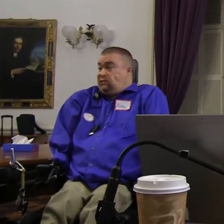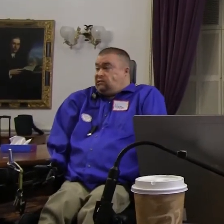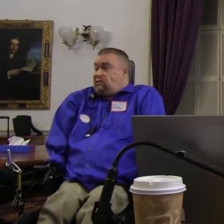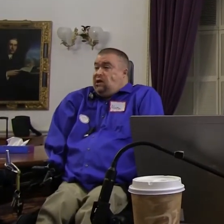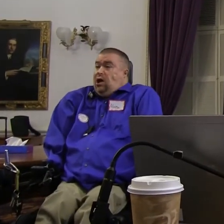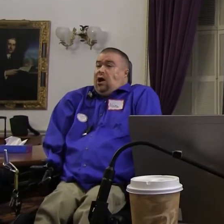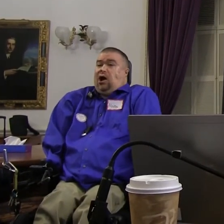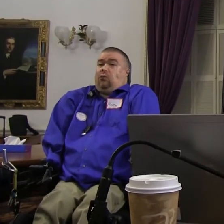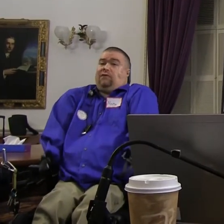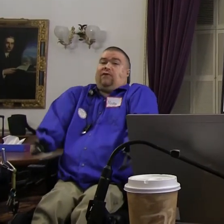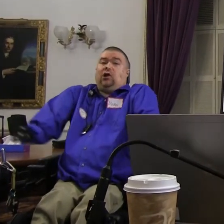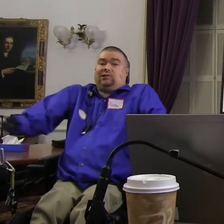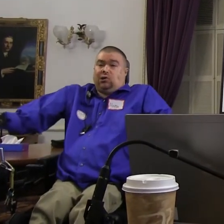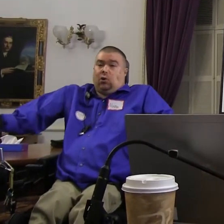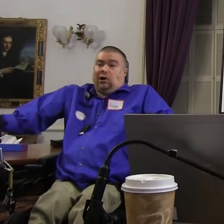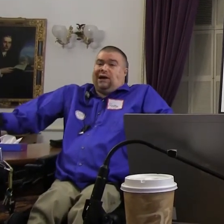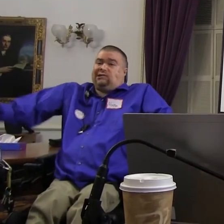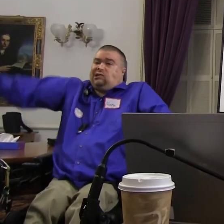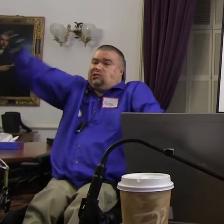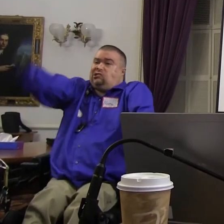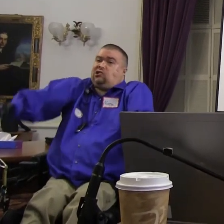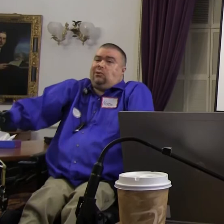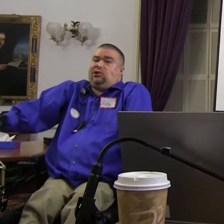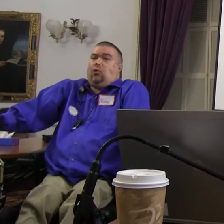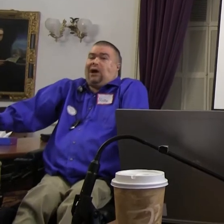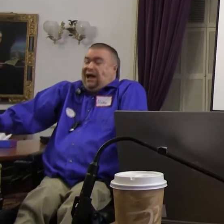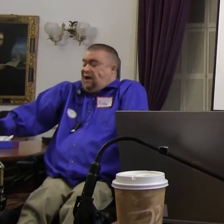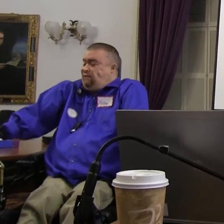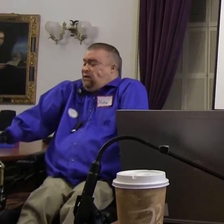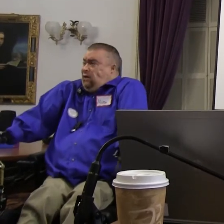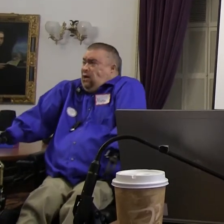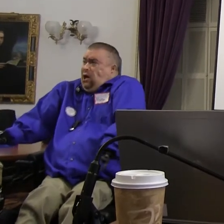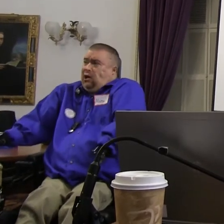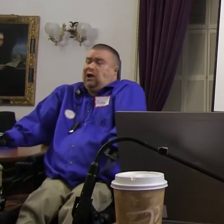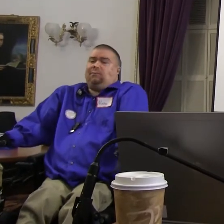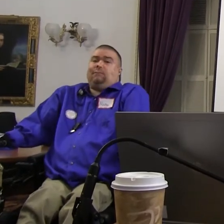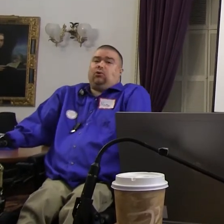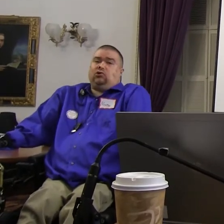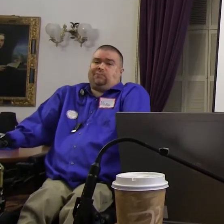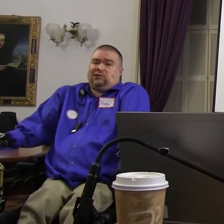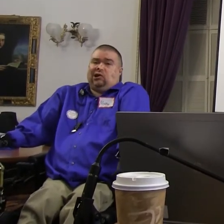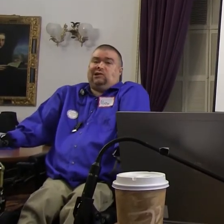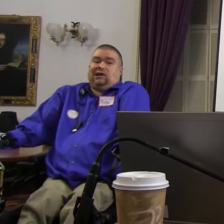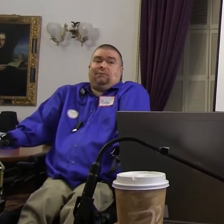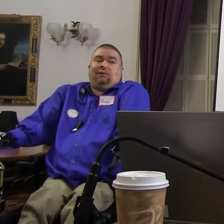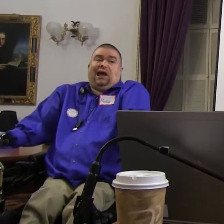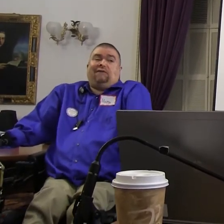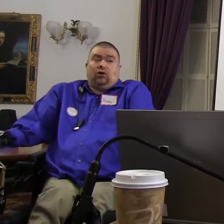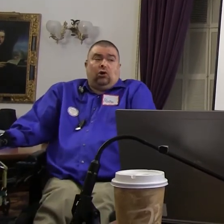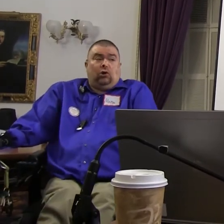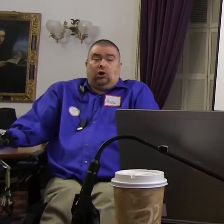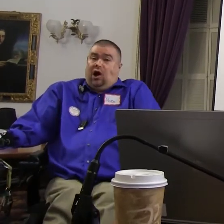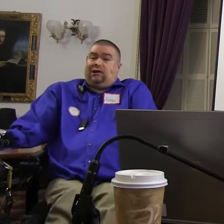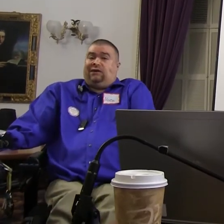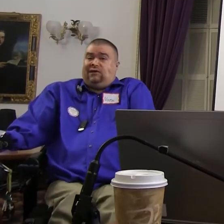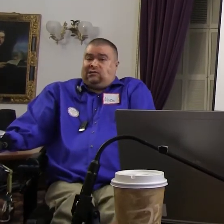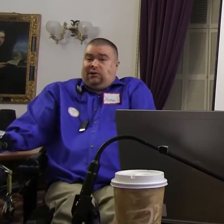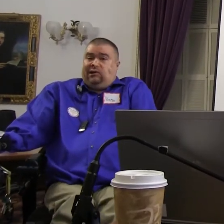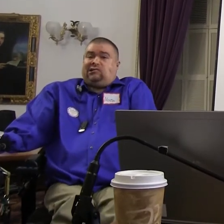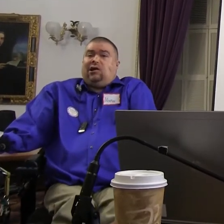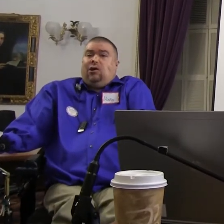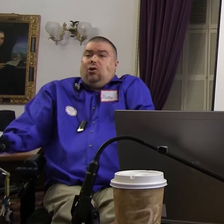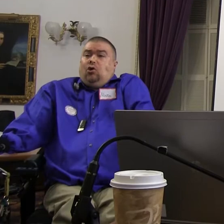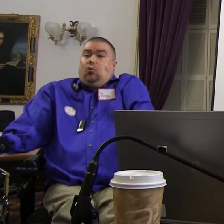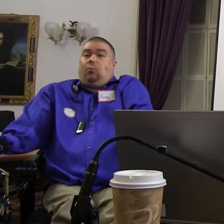disabilities. We're a volunteer organization, so we don't have a lot of people who specialize in behavioral or cognitive